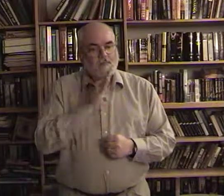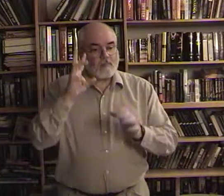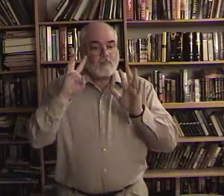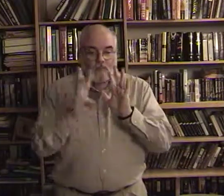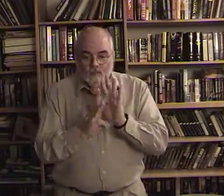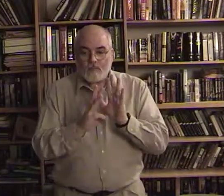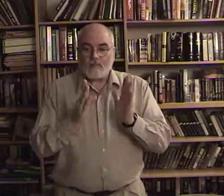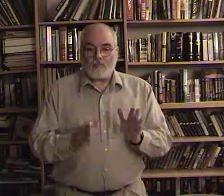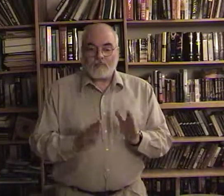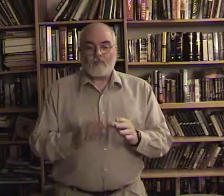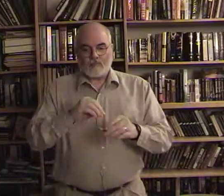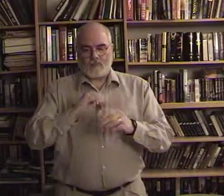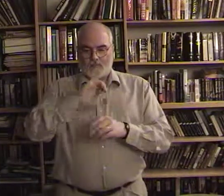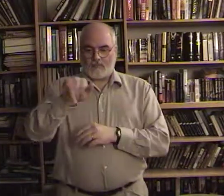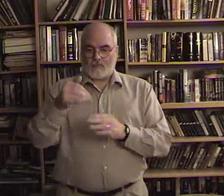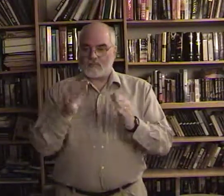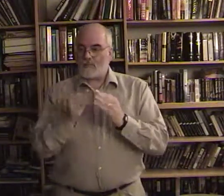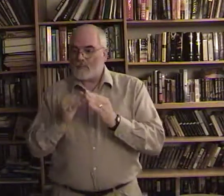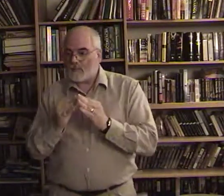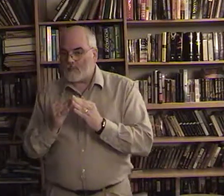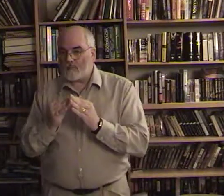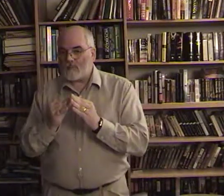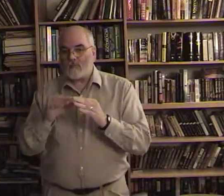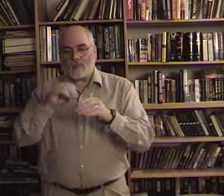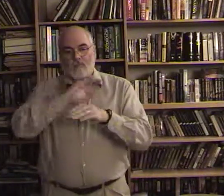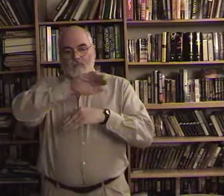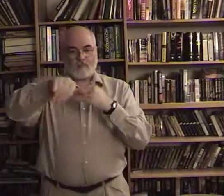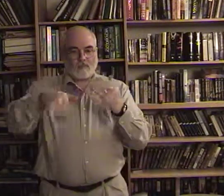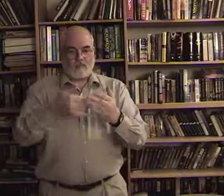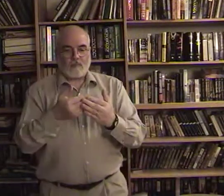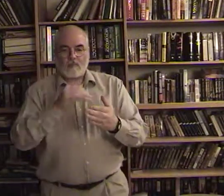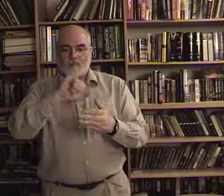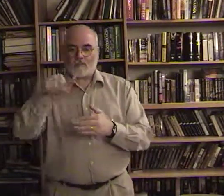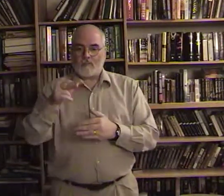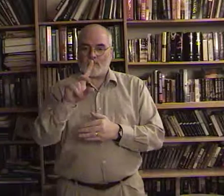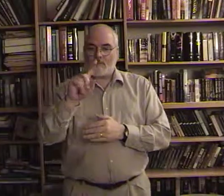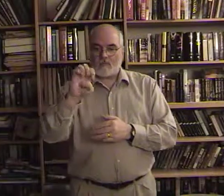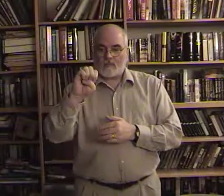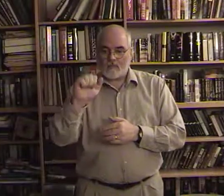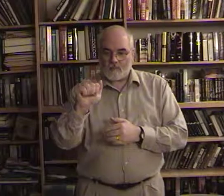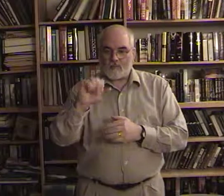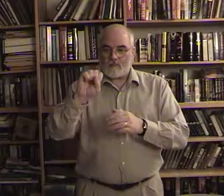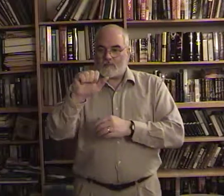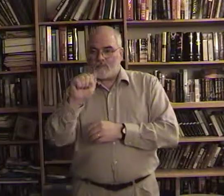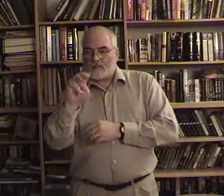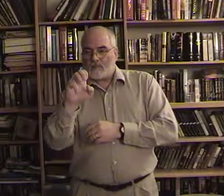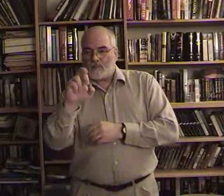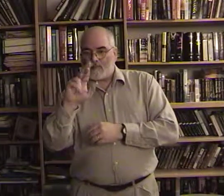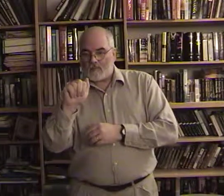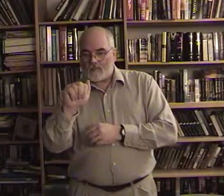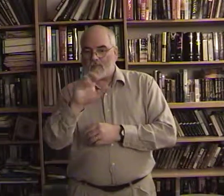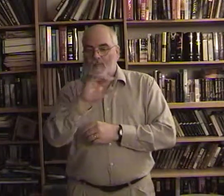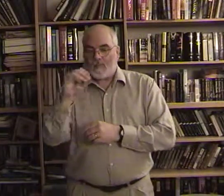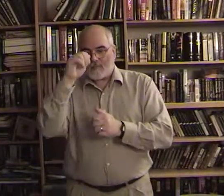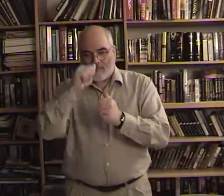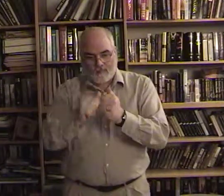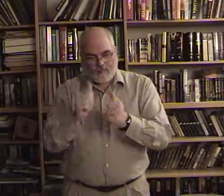in Jerusalem, in all of Judea, in Samaria, and in every part of the world.